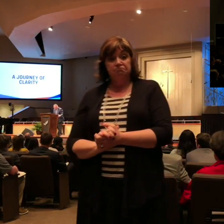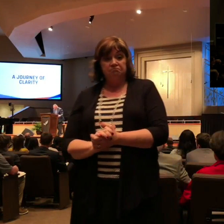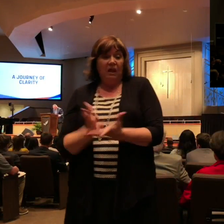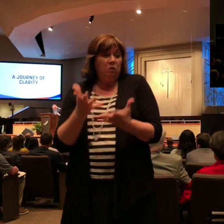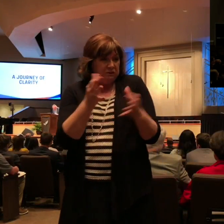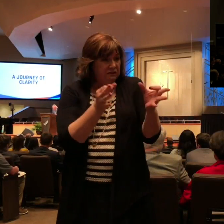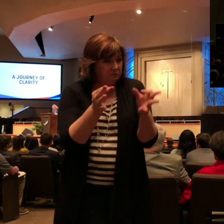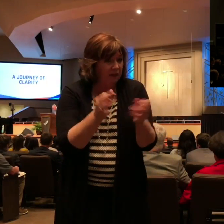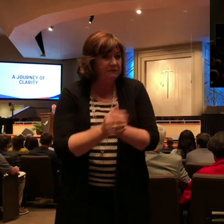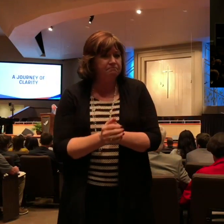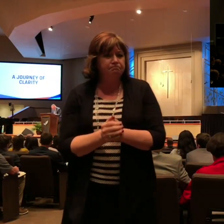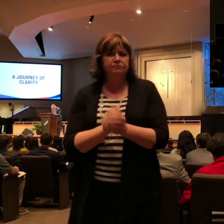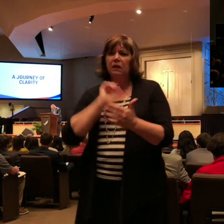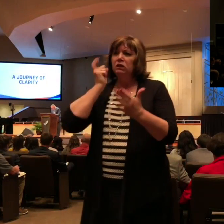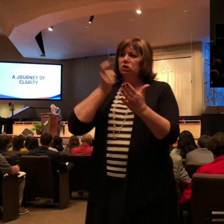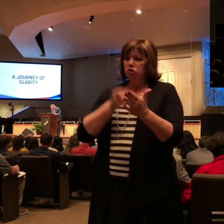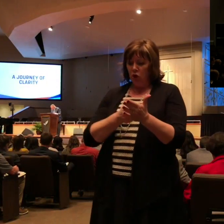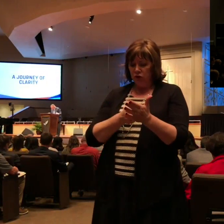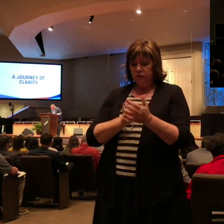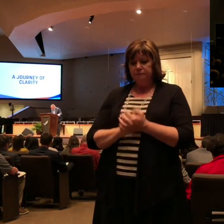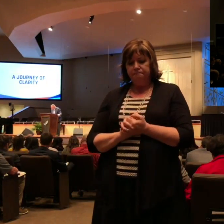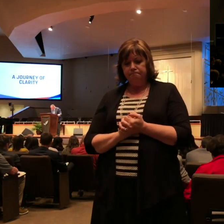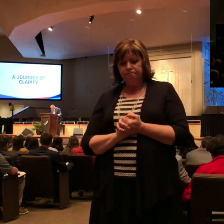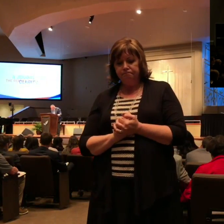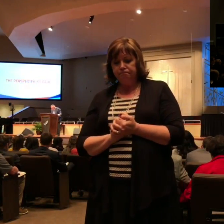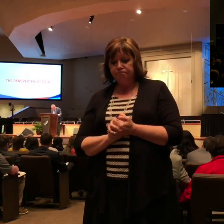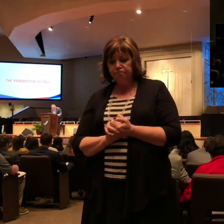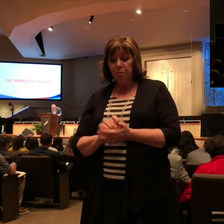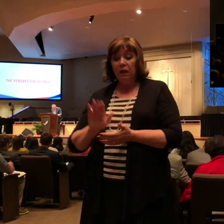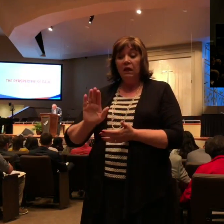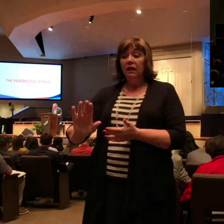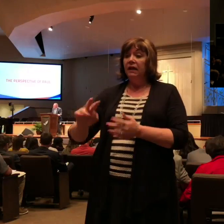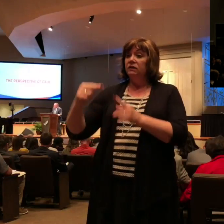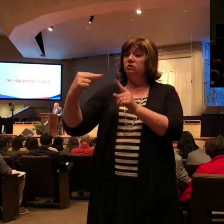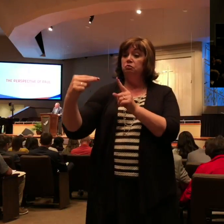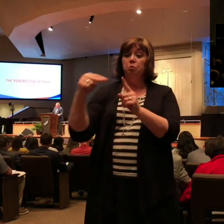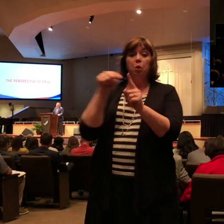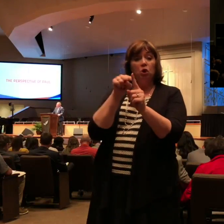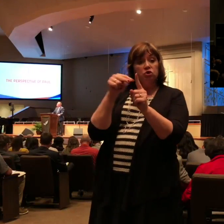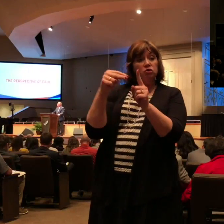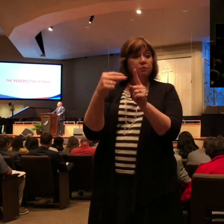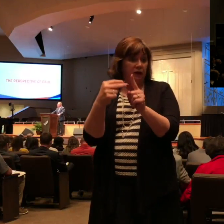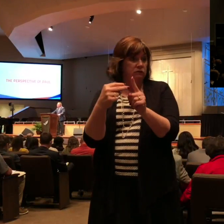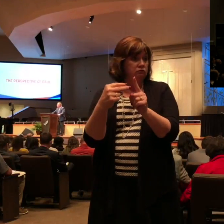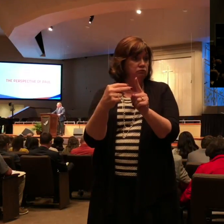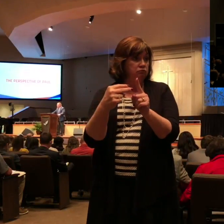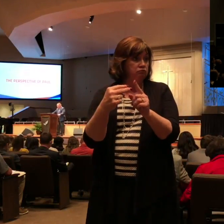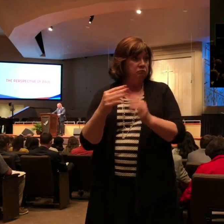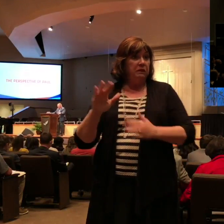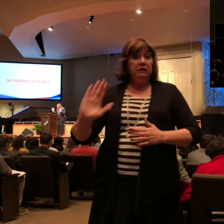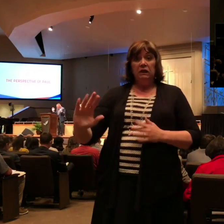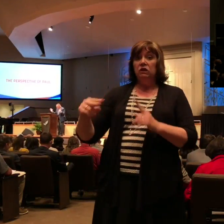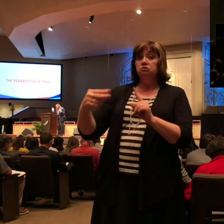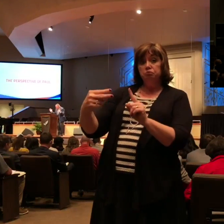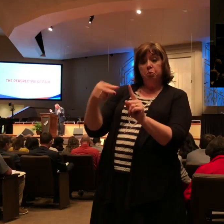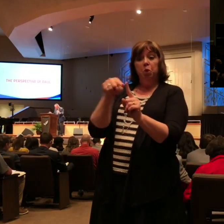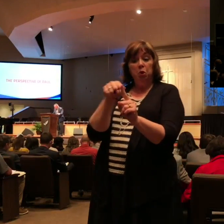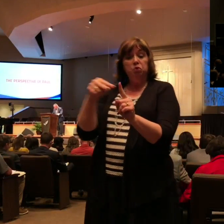have it as well. So let's look into our study tonight, and first of all, notice the perspective of Paul. Paul has an incredible perspective despite the